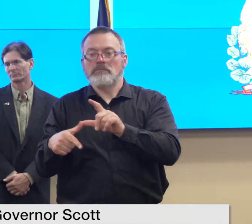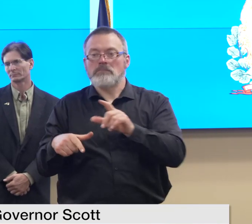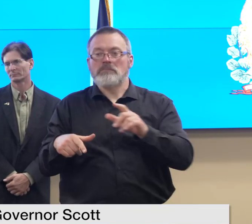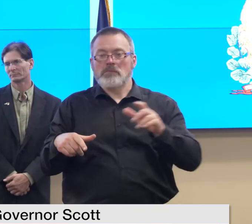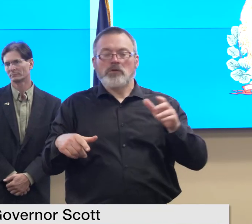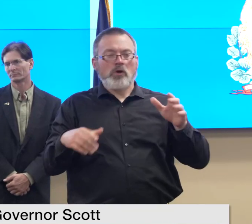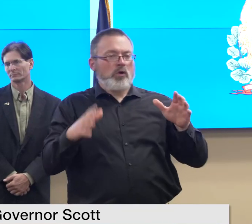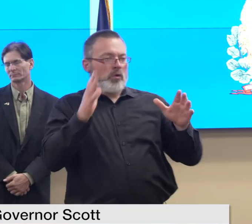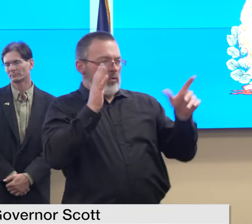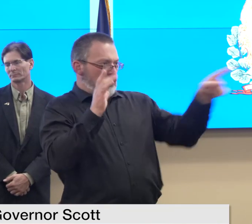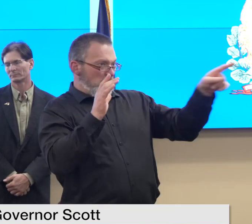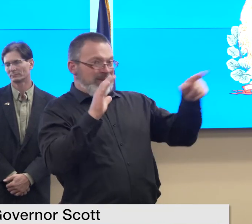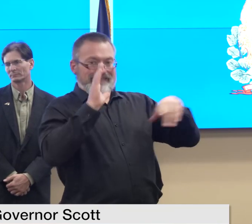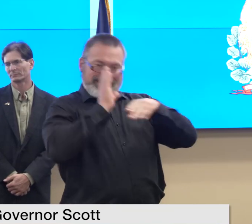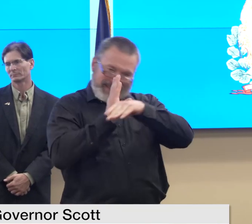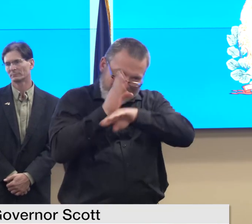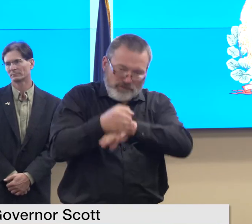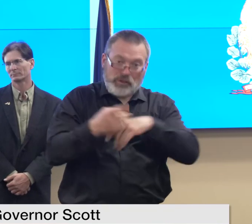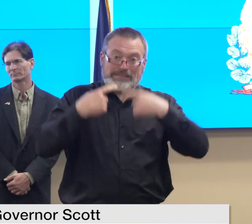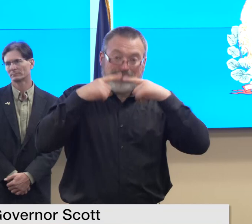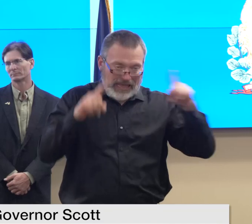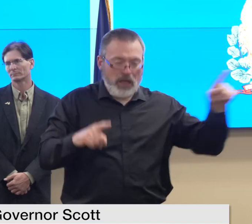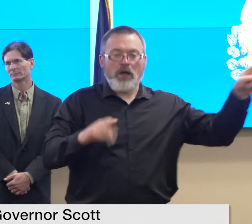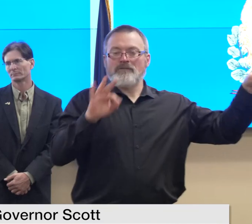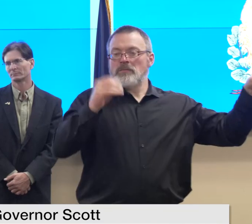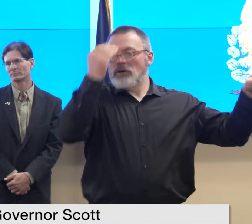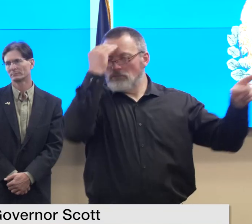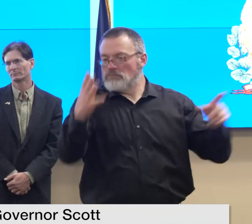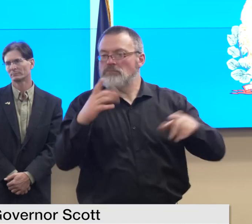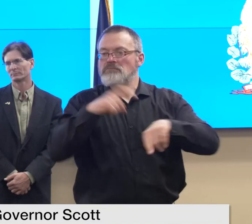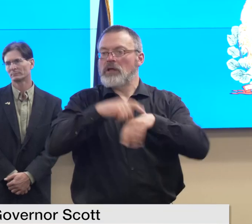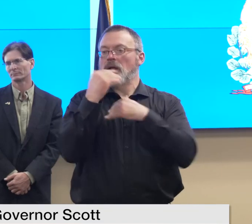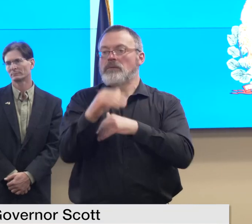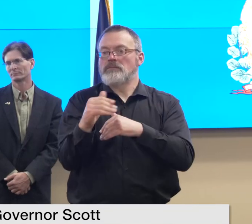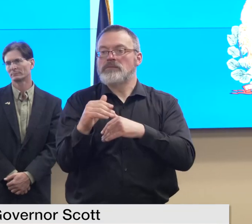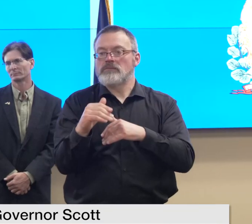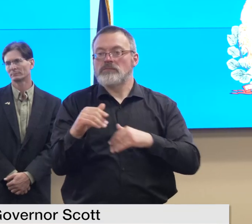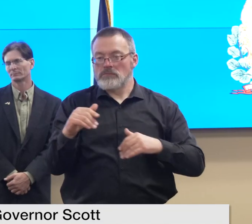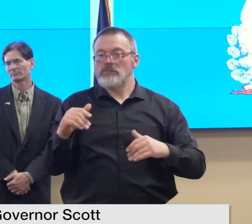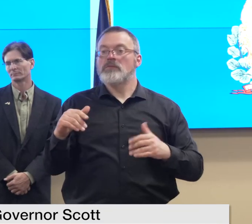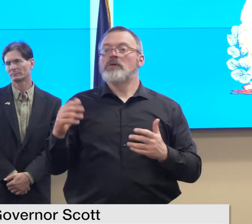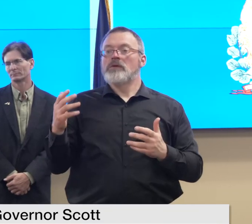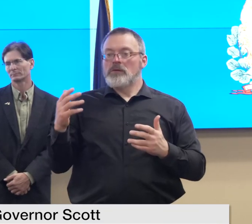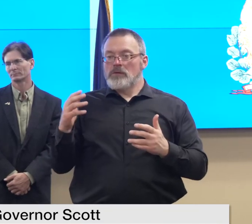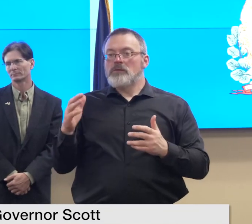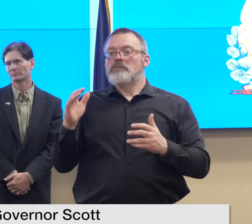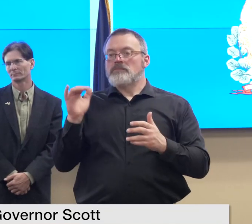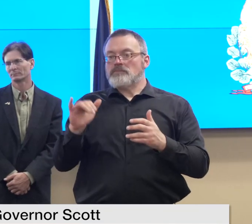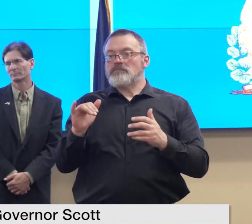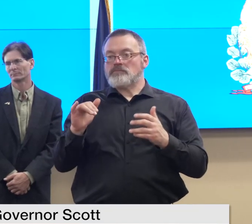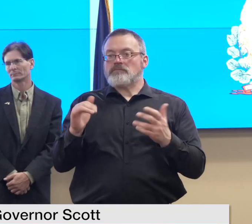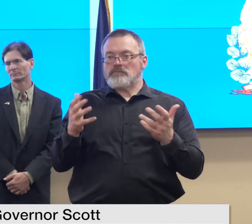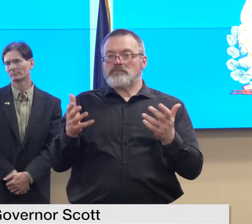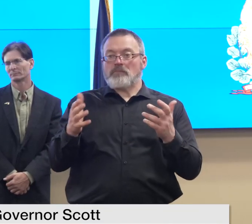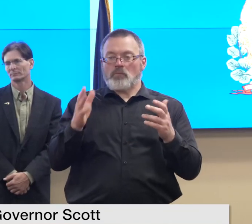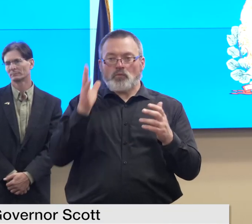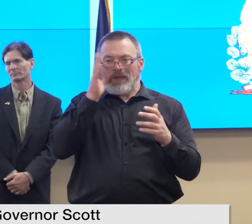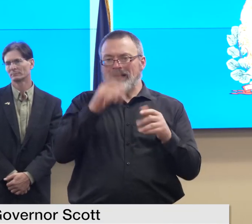they will be able to submit a request to visit the property online but they will need to be someone there to show them the property